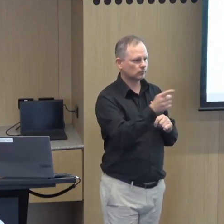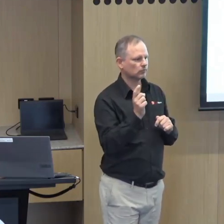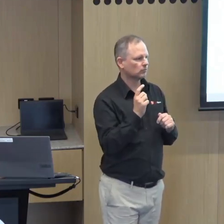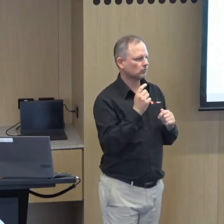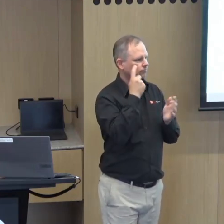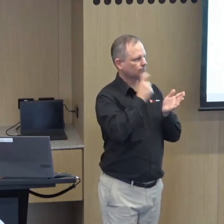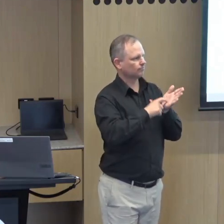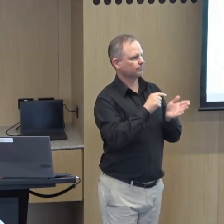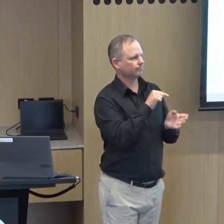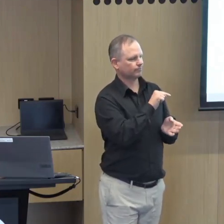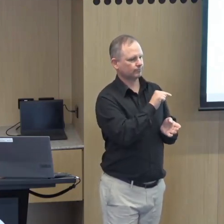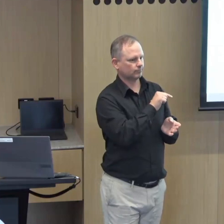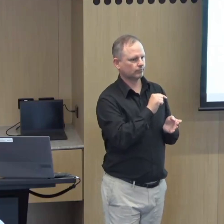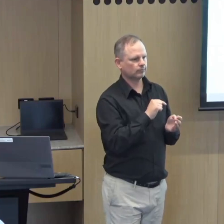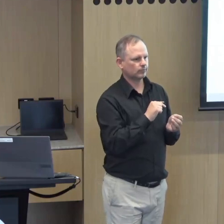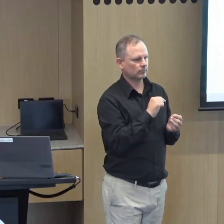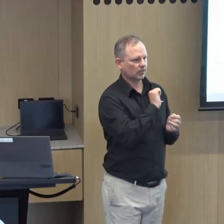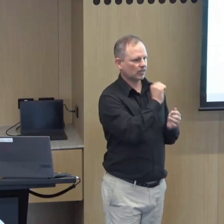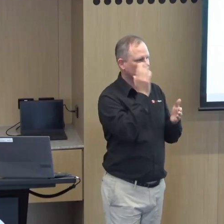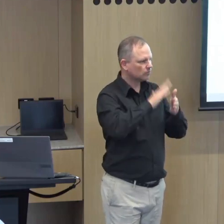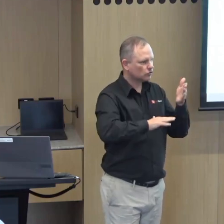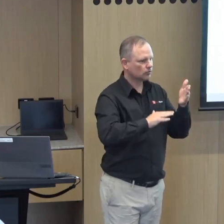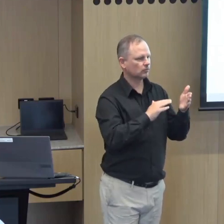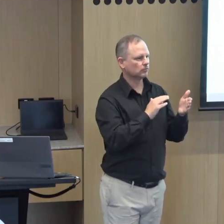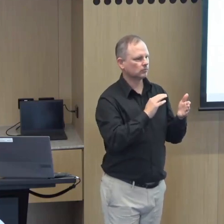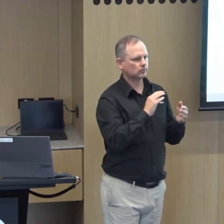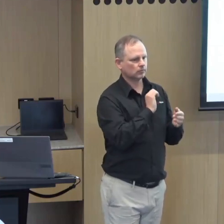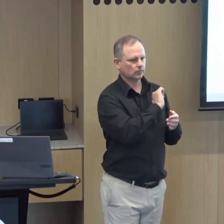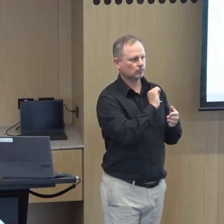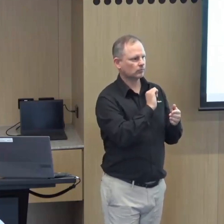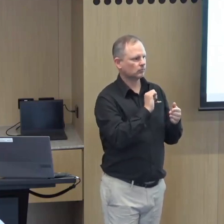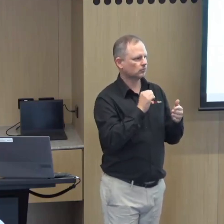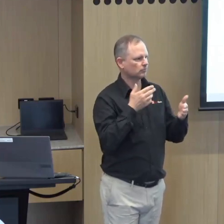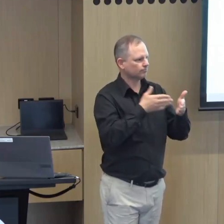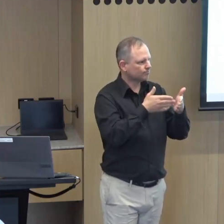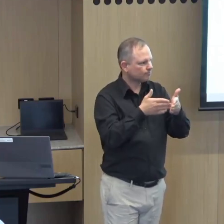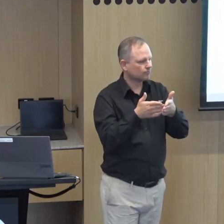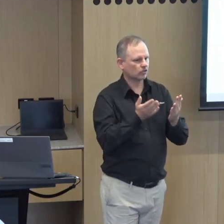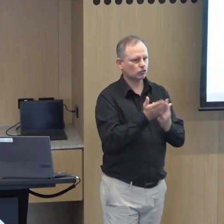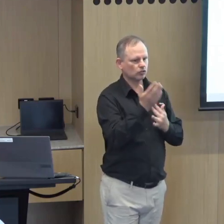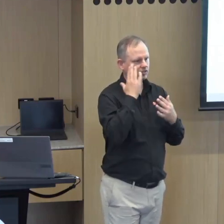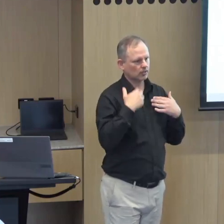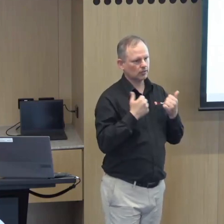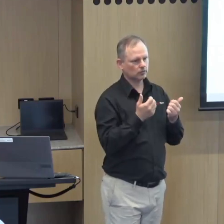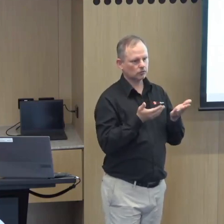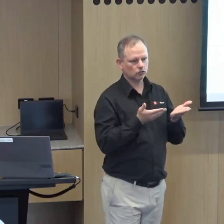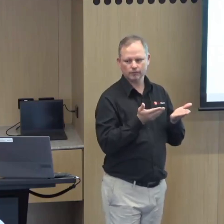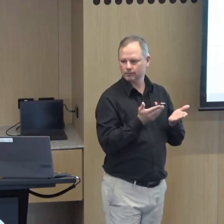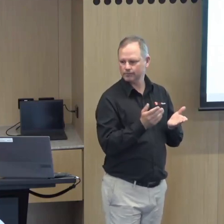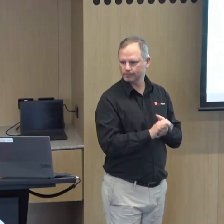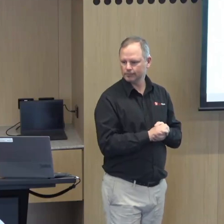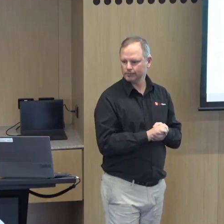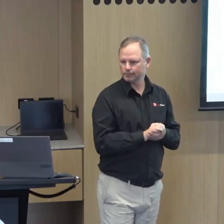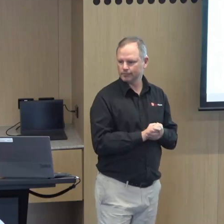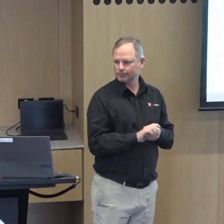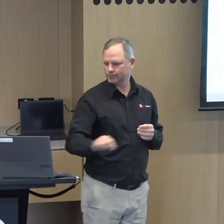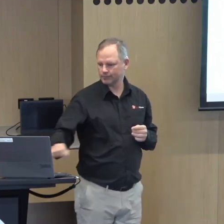use or addiction, and their families and carers and supporters. We would also like to extend the recognition to clinical and non-clinical workforces that support